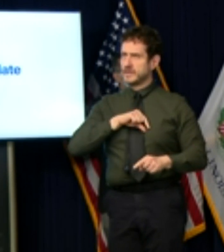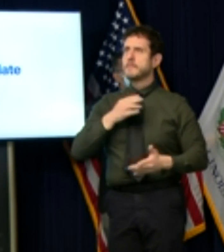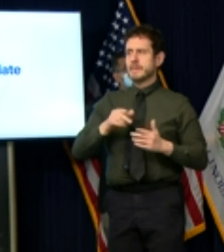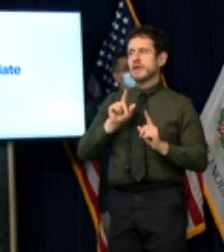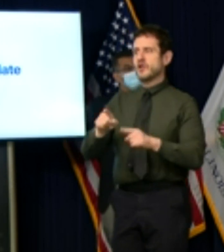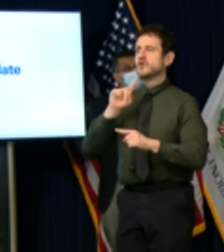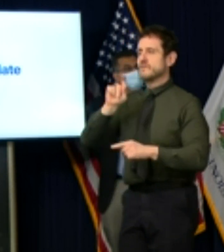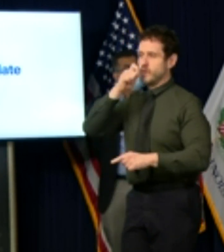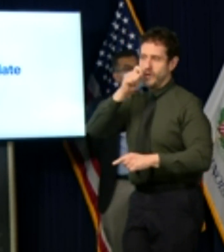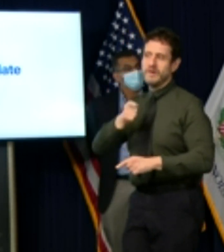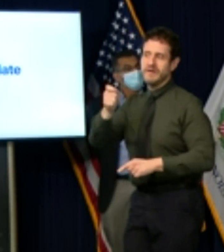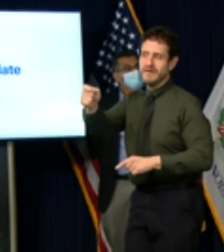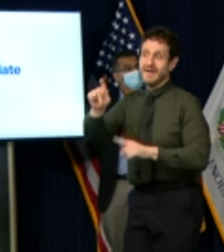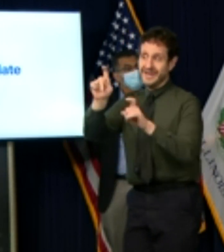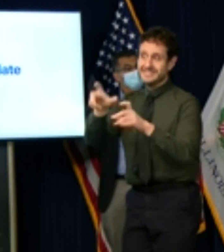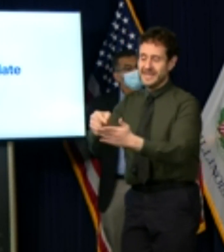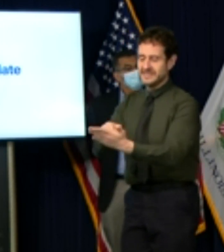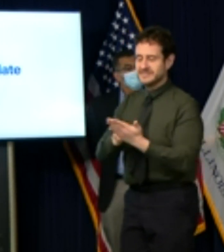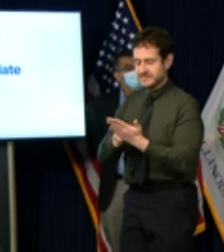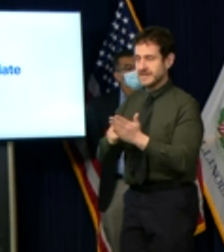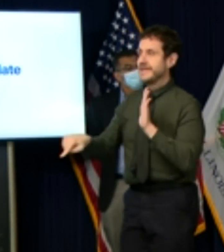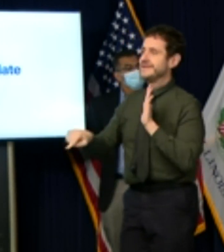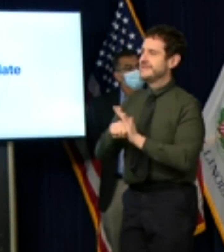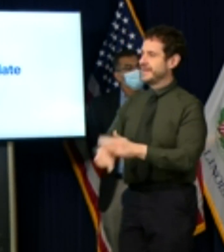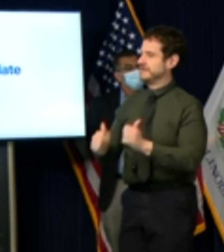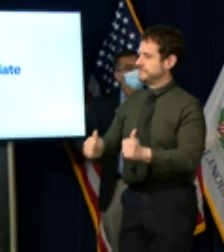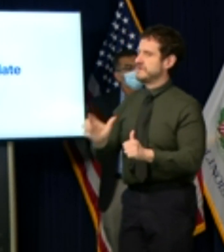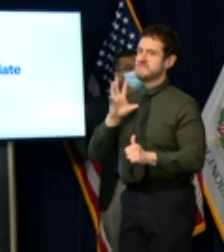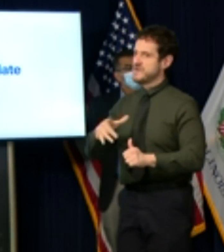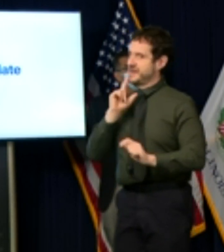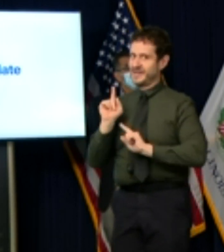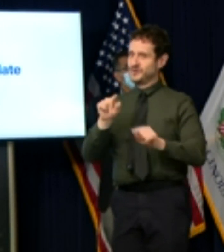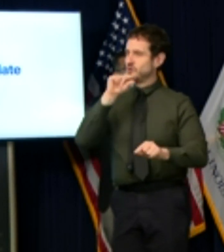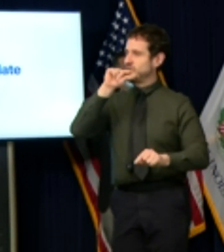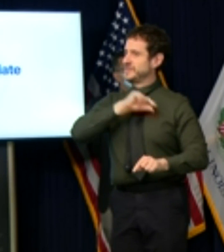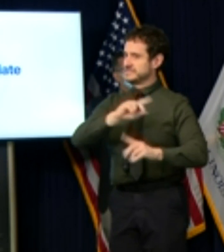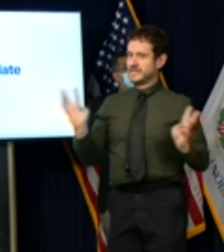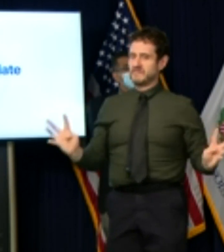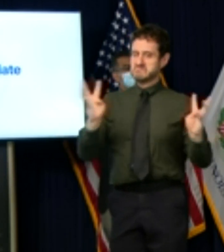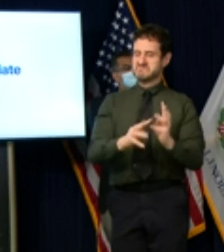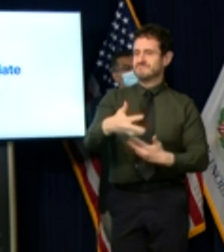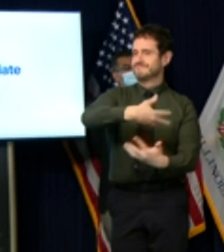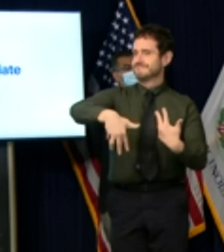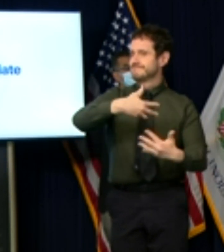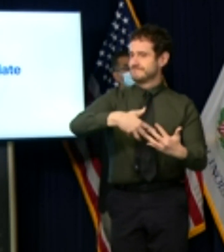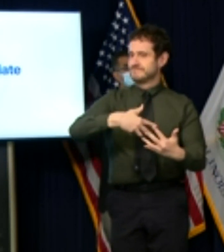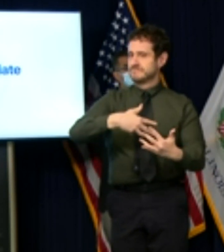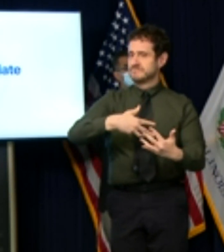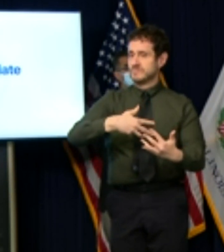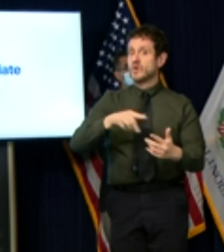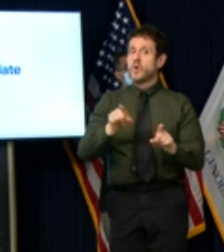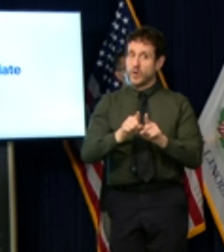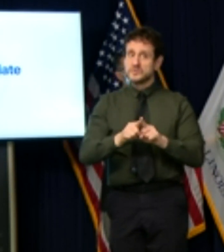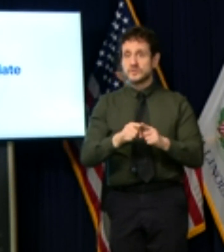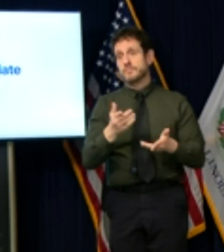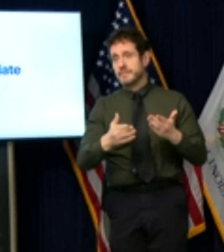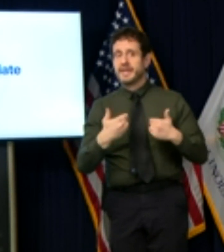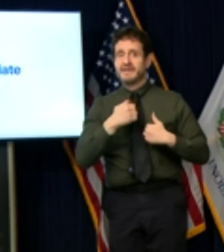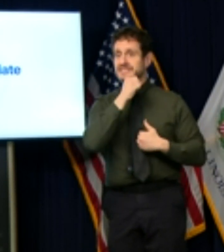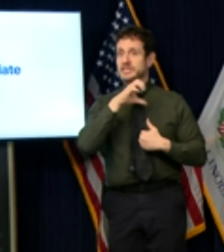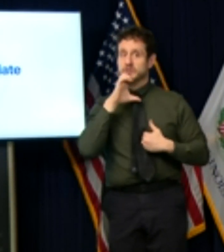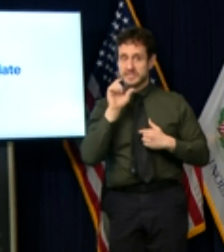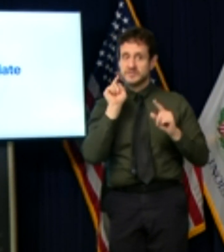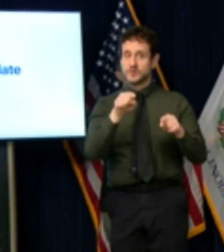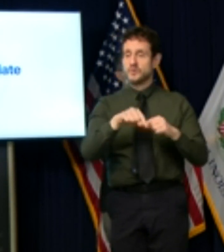if they test negative that means that they're good to go and okay to gather with friends and family including their elderly relatives that